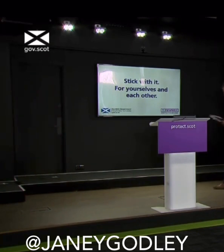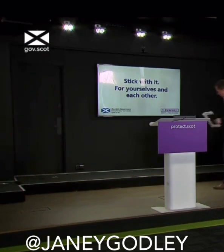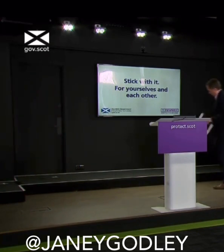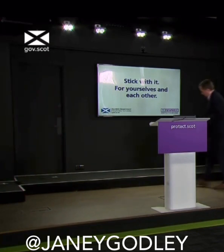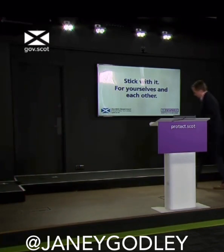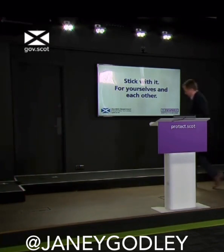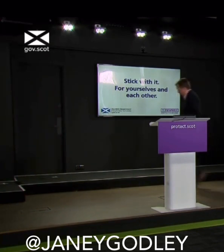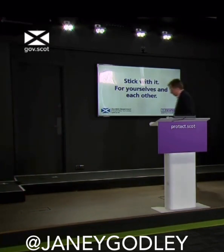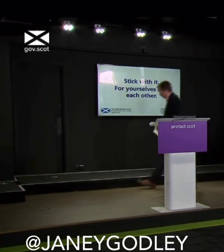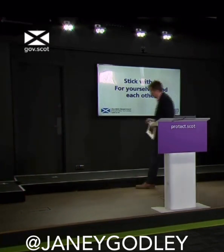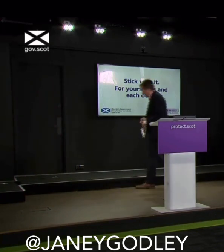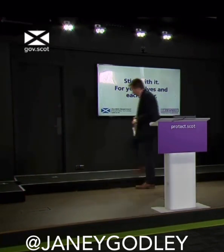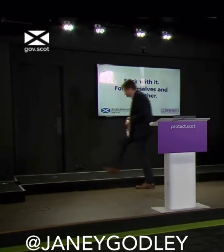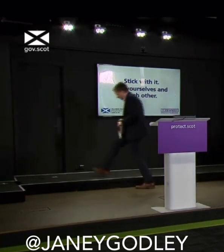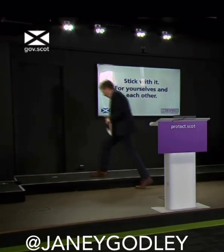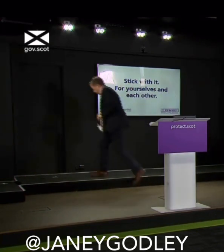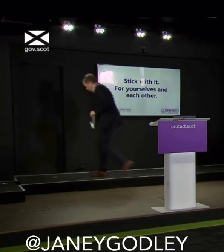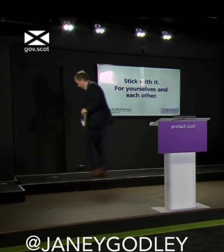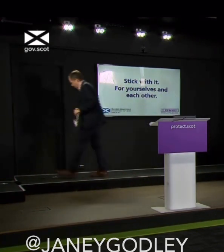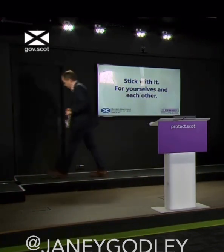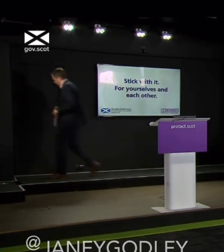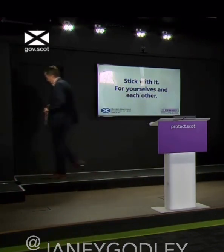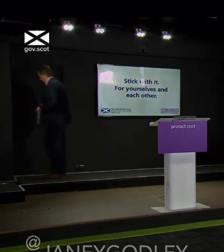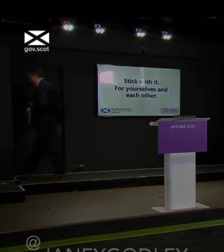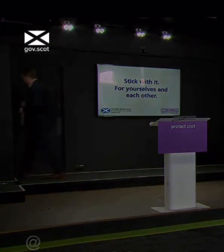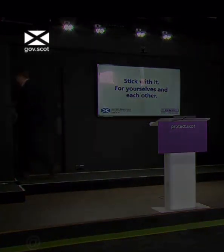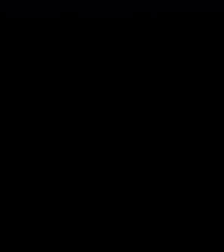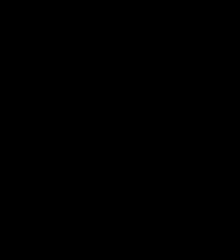cheese roll the day with a bit of coleslaw and a big mug of tea. Knacker.